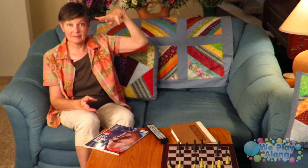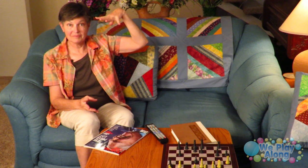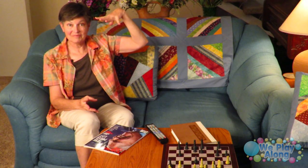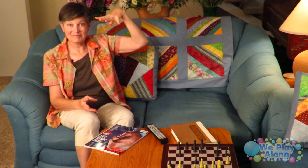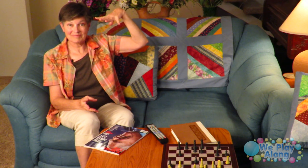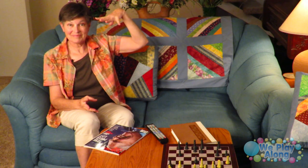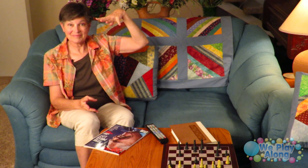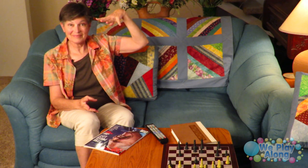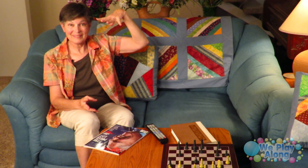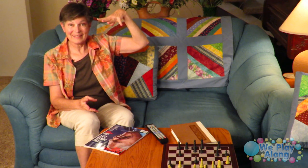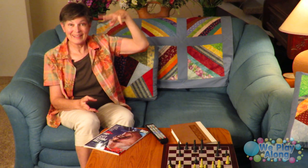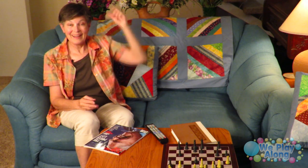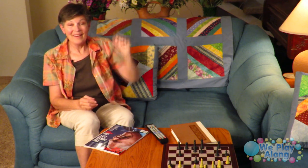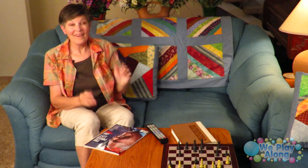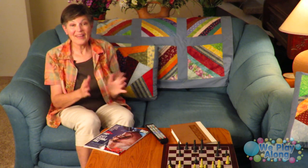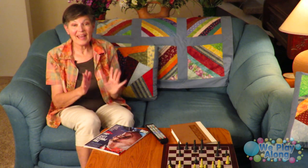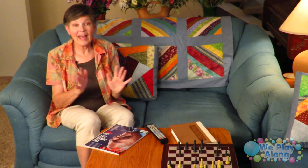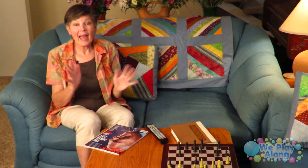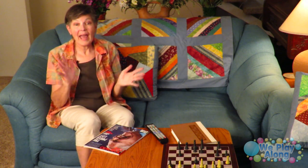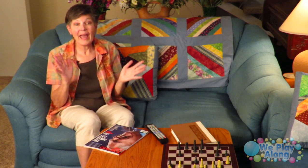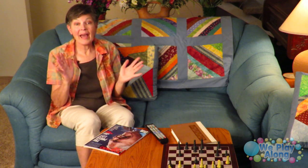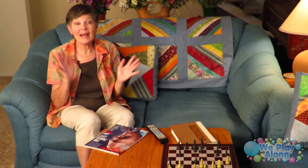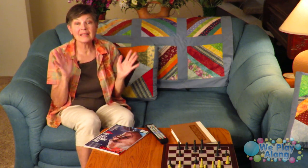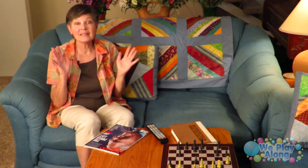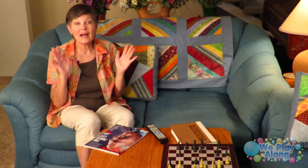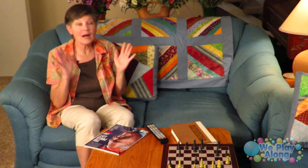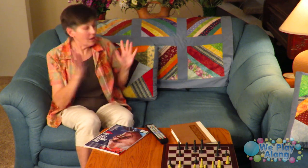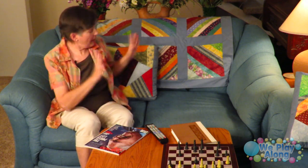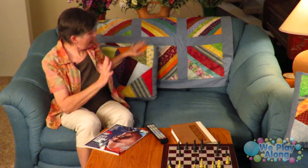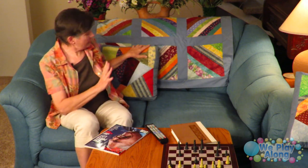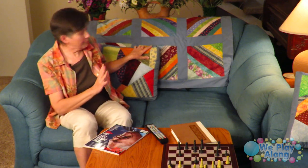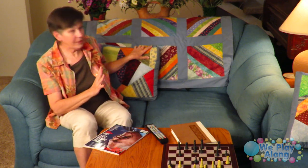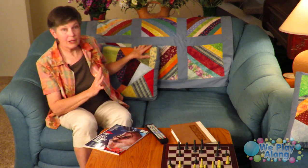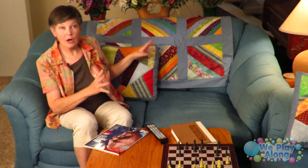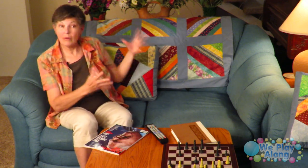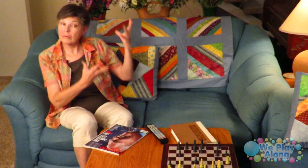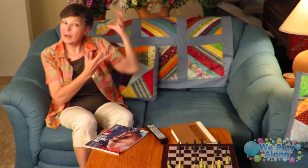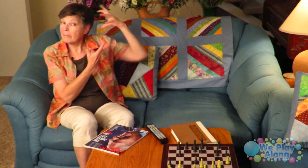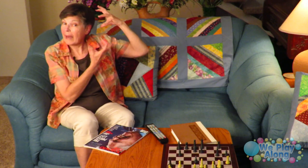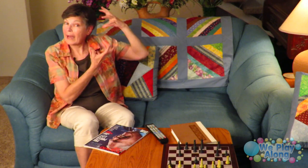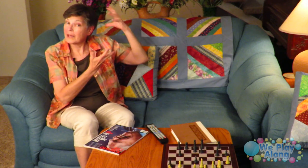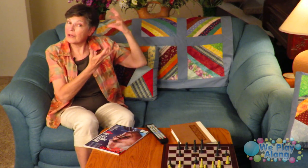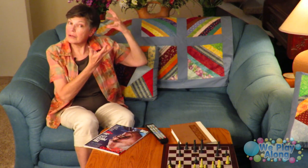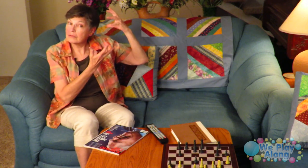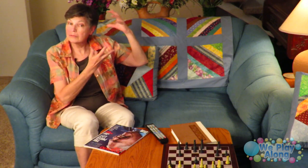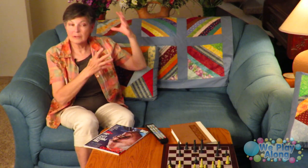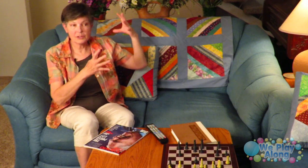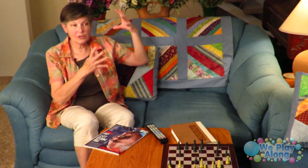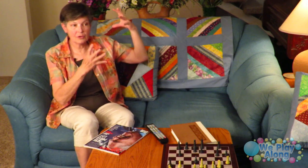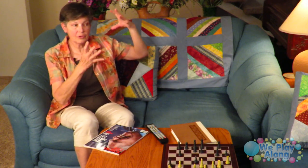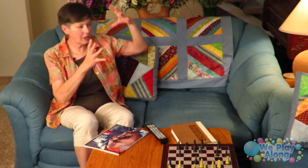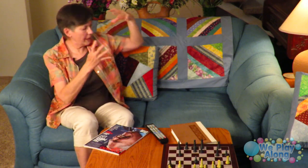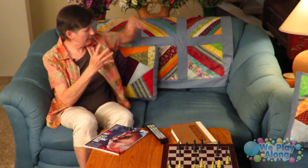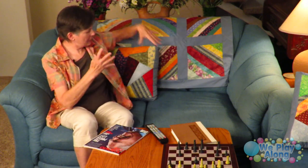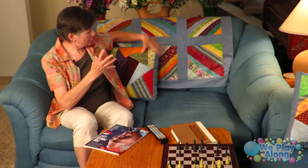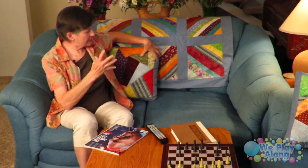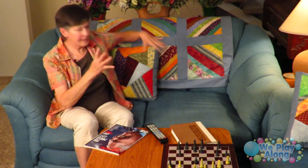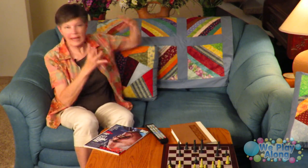okay and I have a pillow back here so you kind of make to see